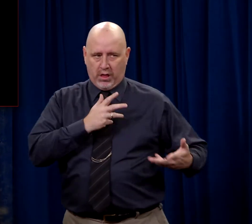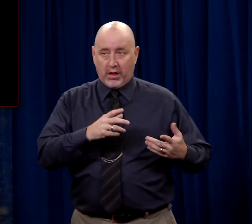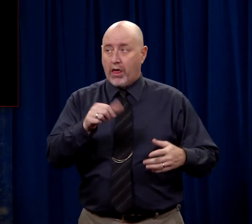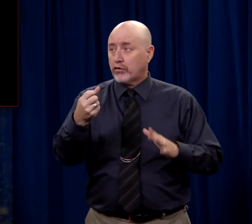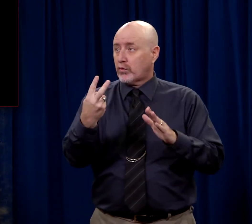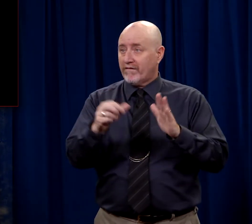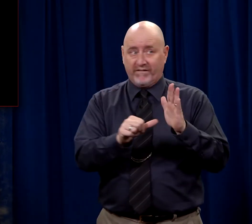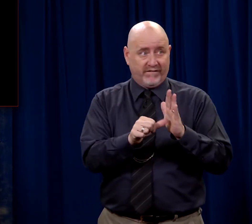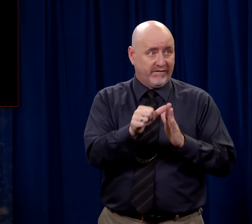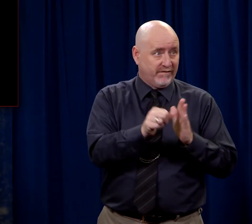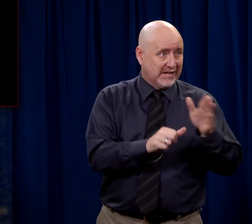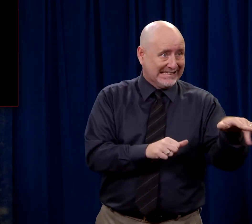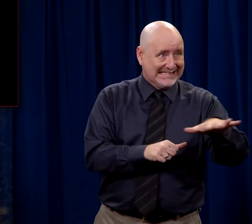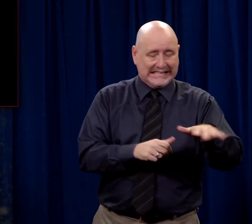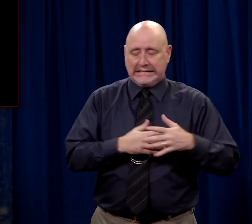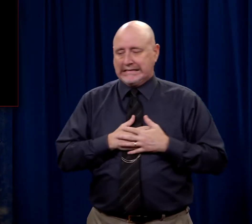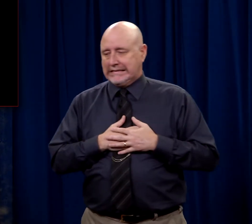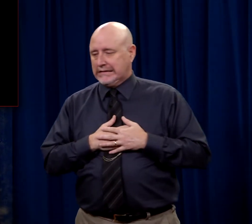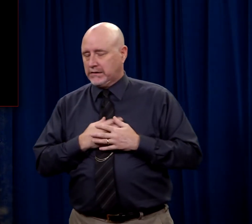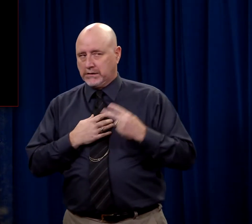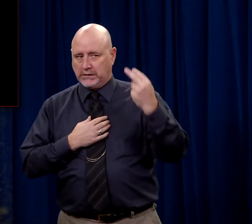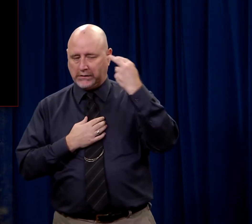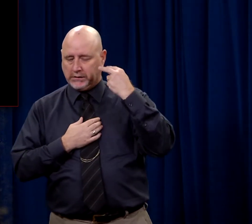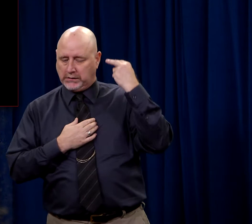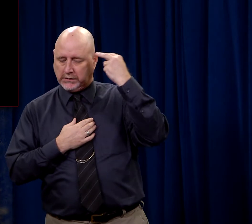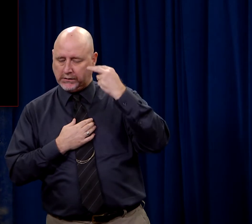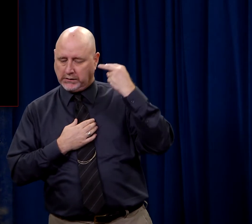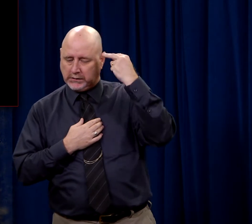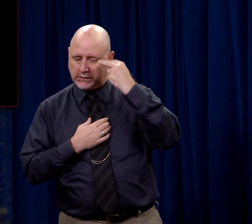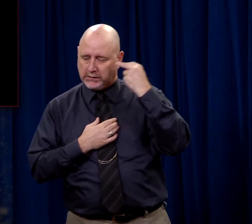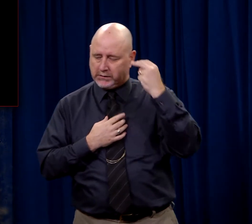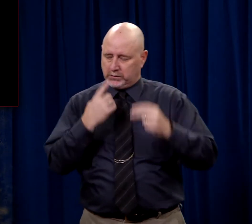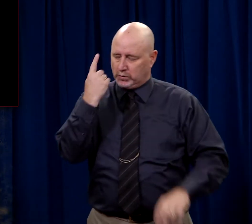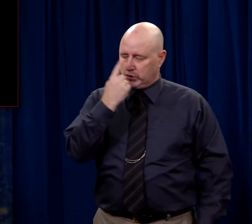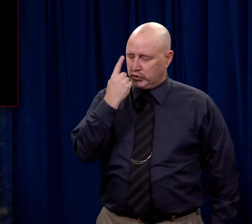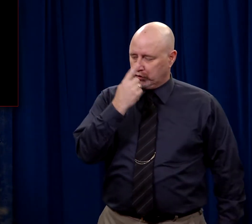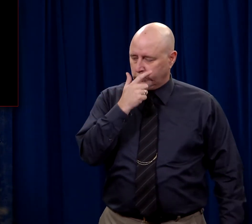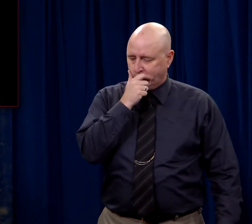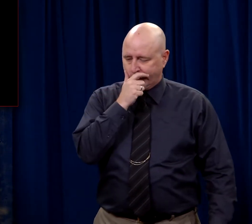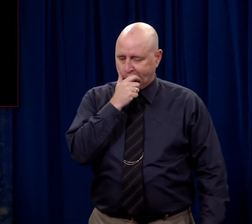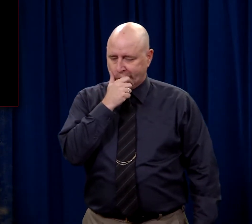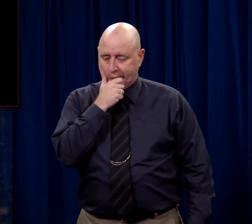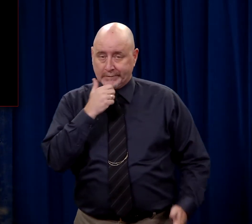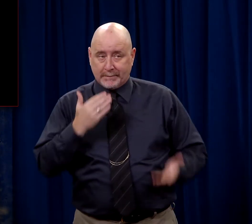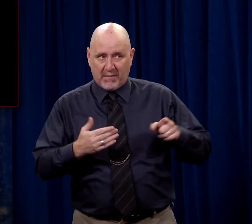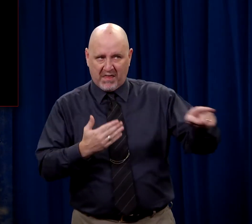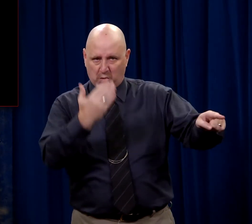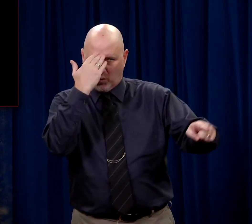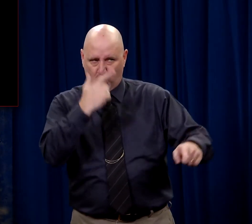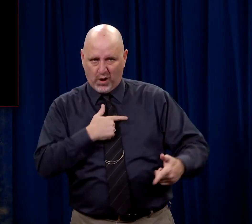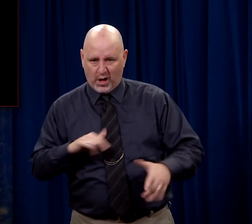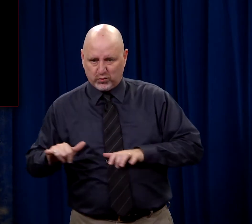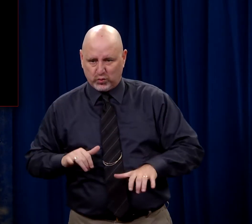be around the other disciples because he wonders what they're thinking and maybe they know.